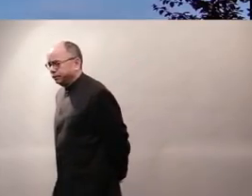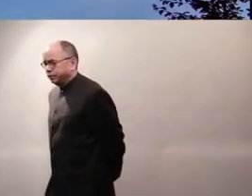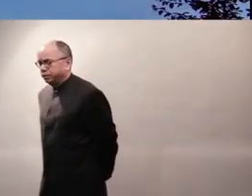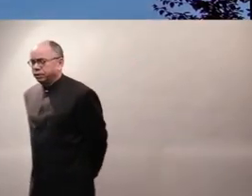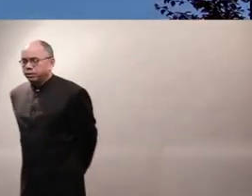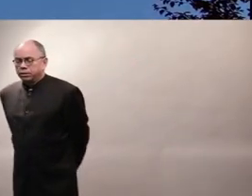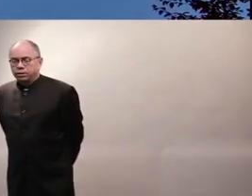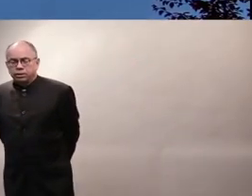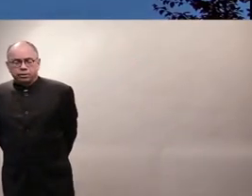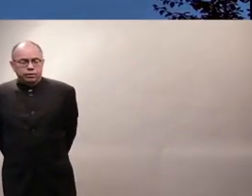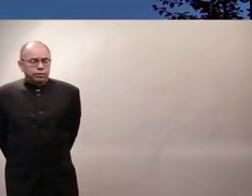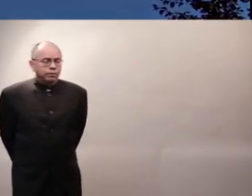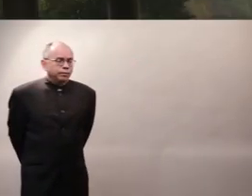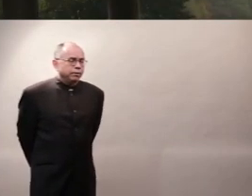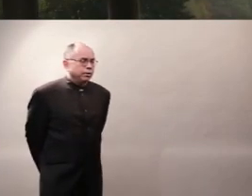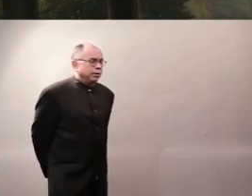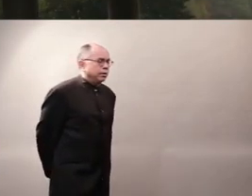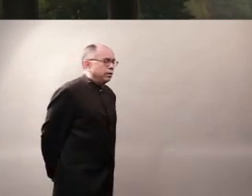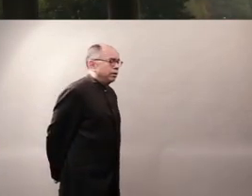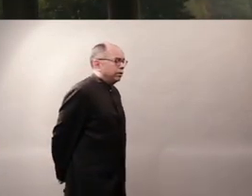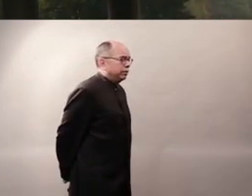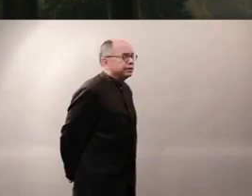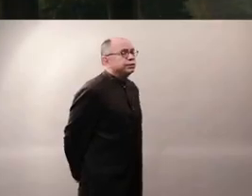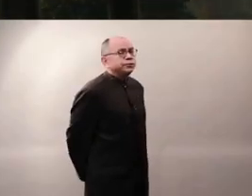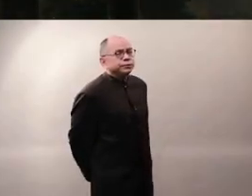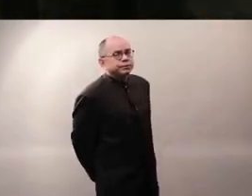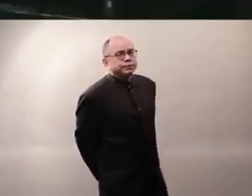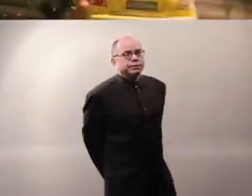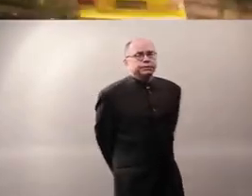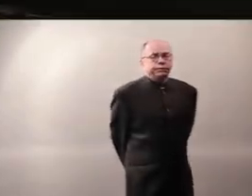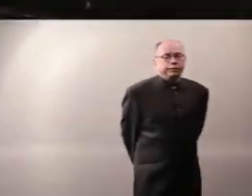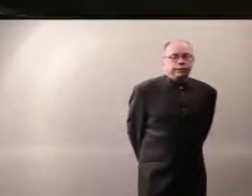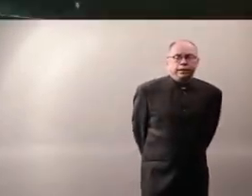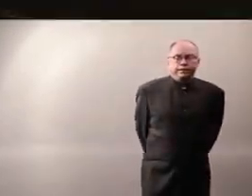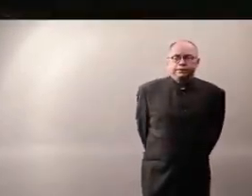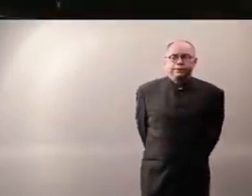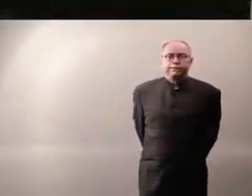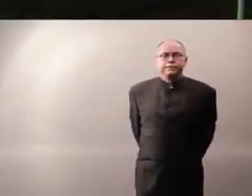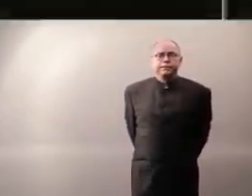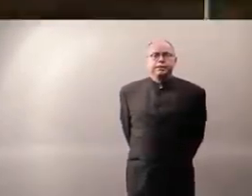the students at this university